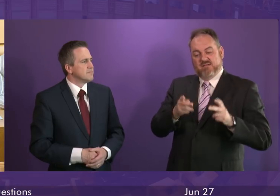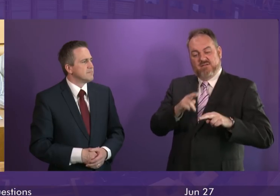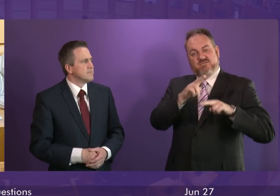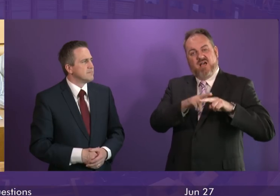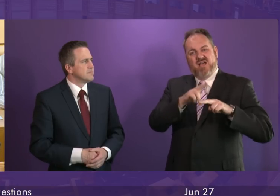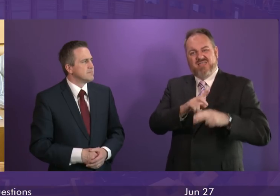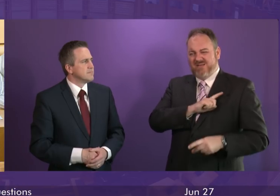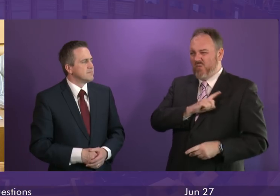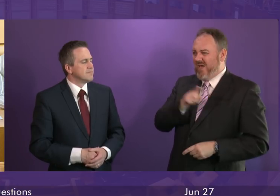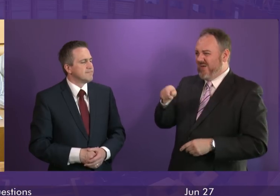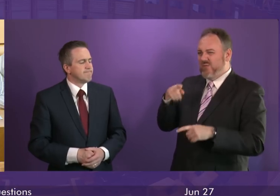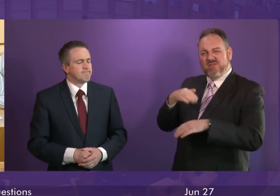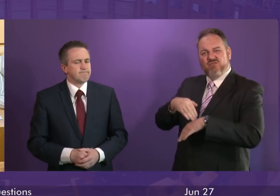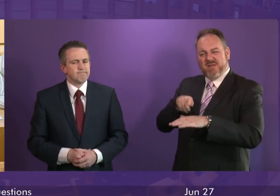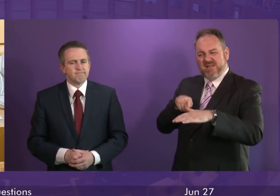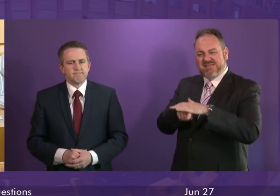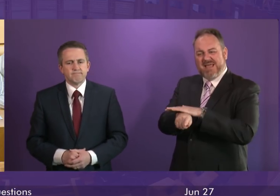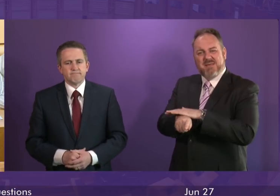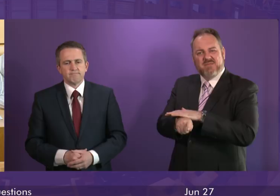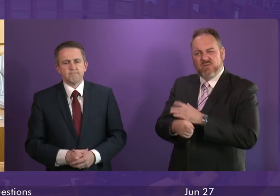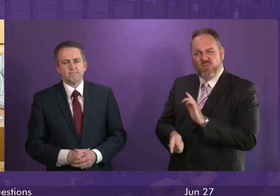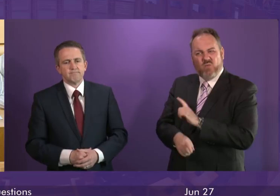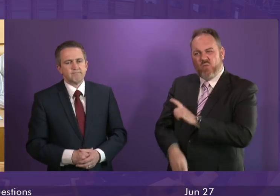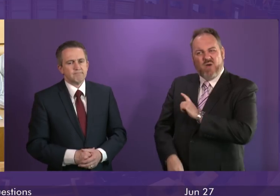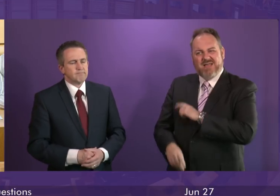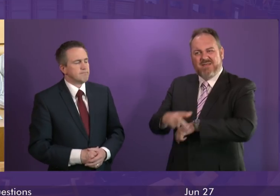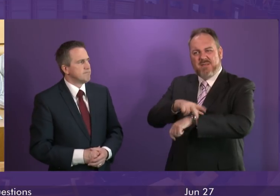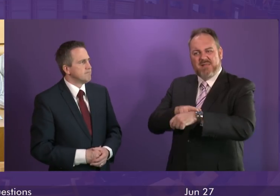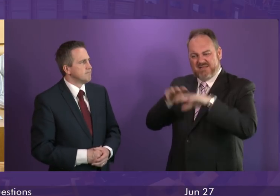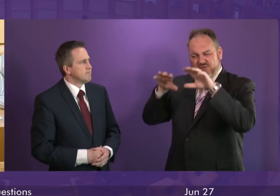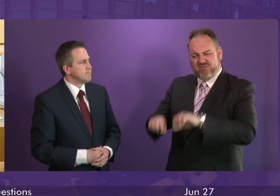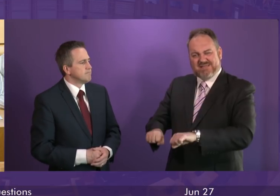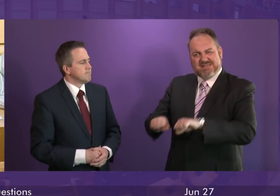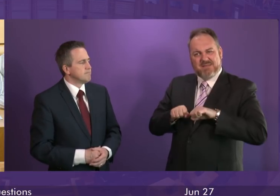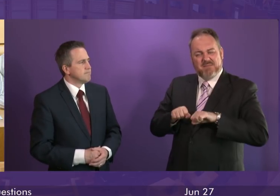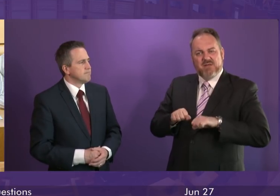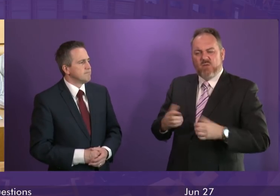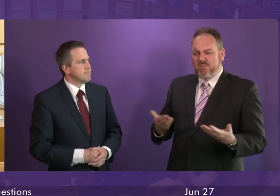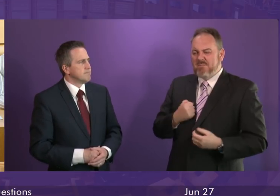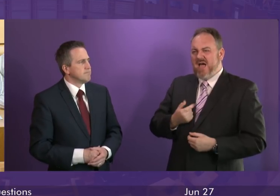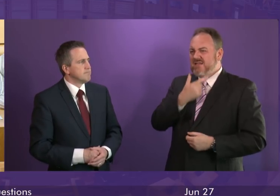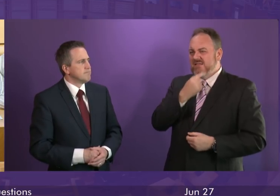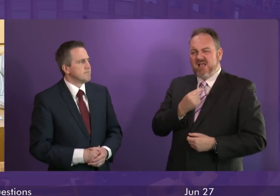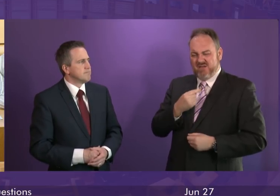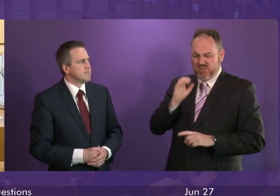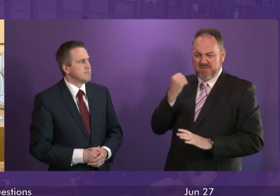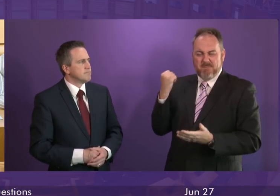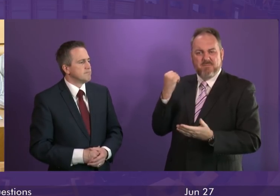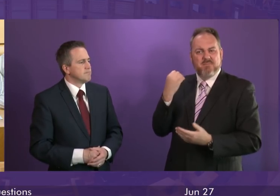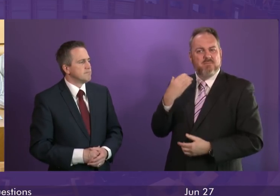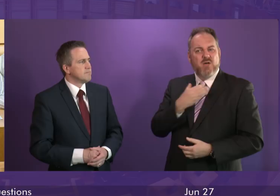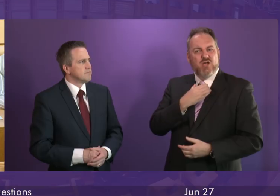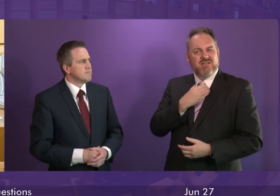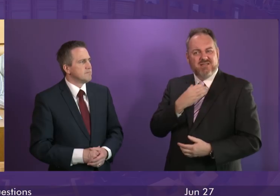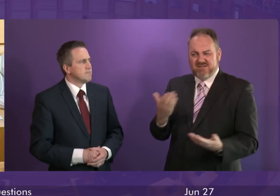out on a tag? How did he get it off? And why wasn't he lifted? Where was the system when my son was murdered? And why won't they